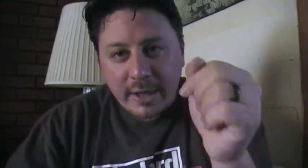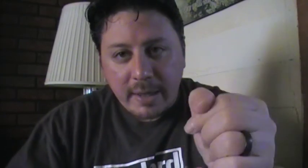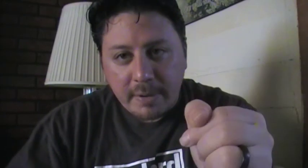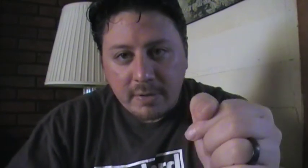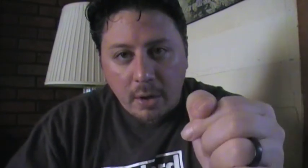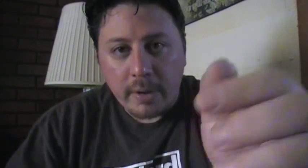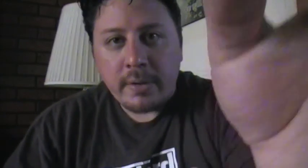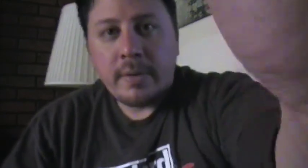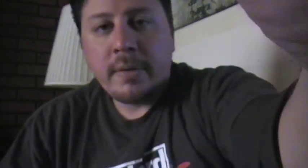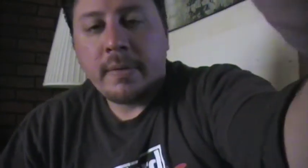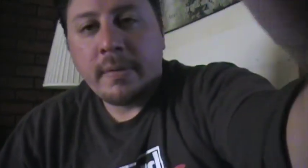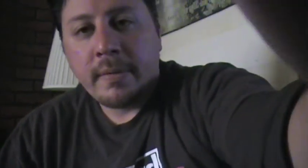can keep this going.